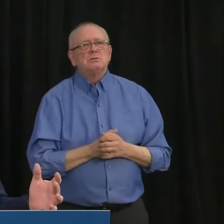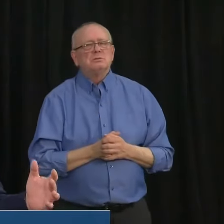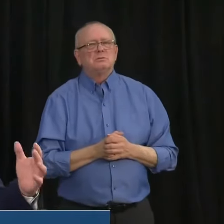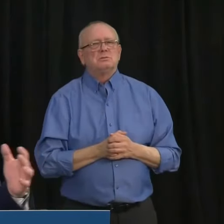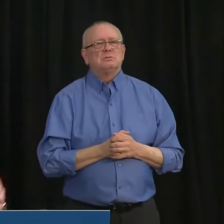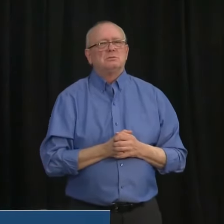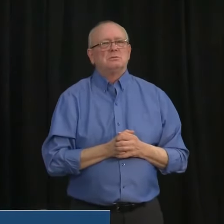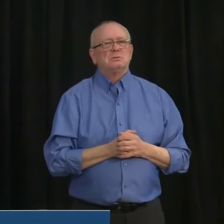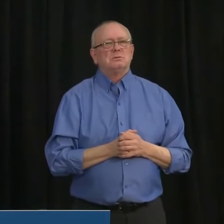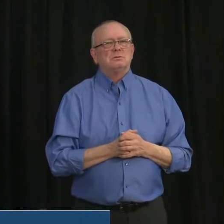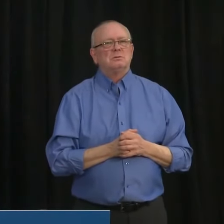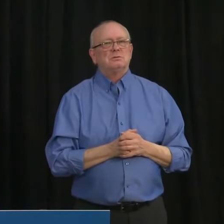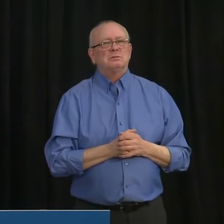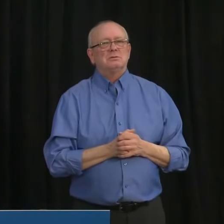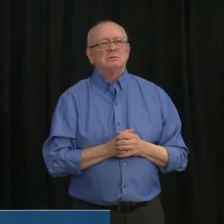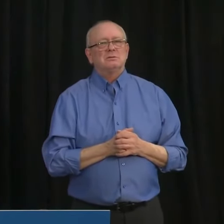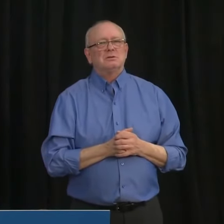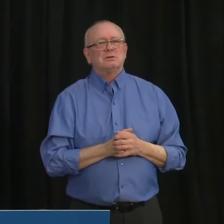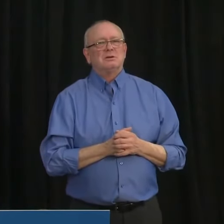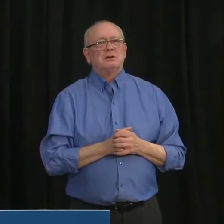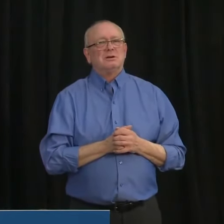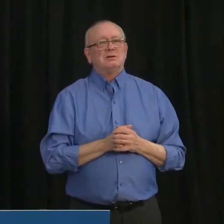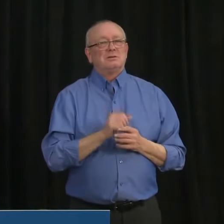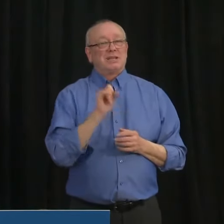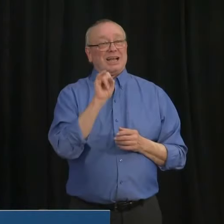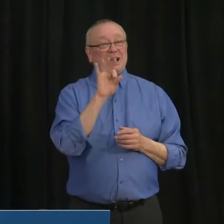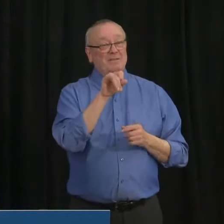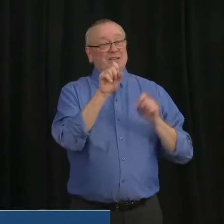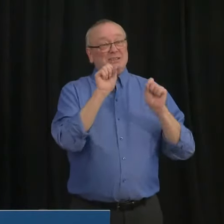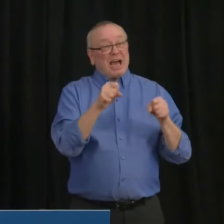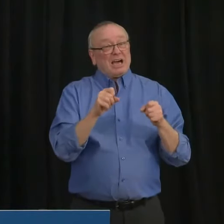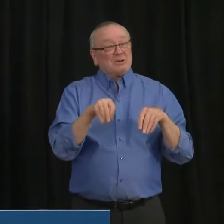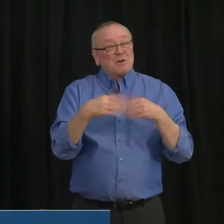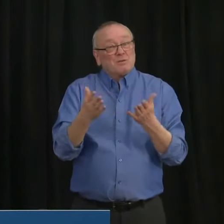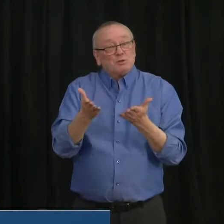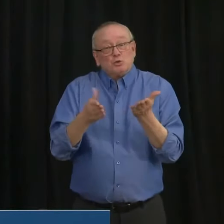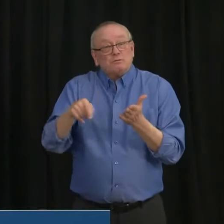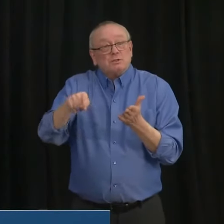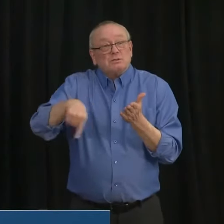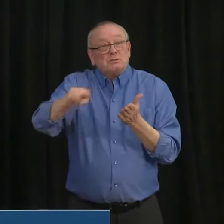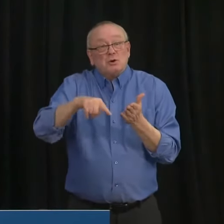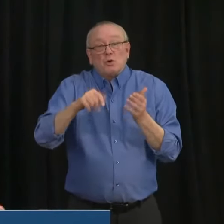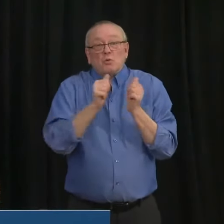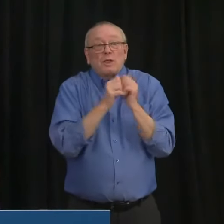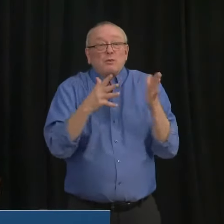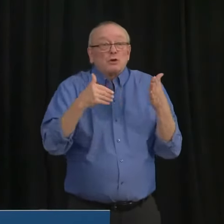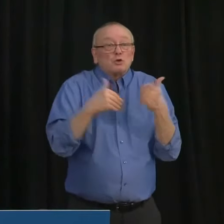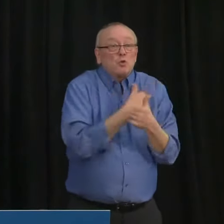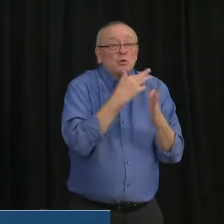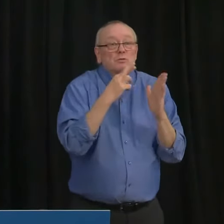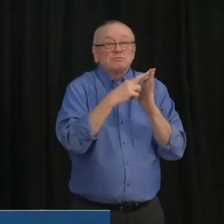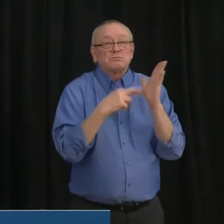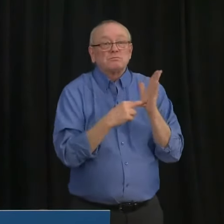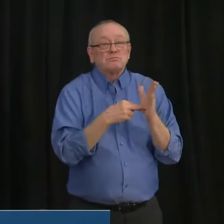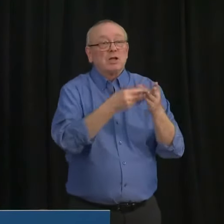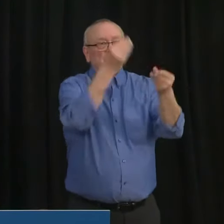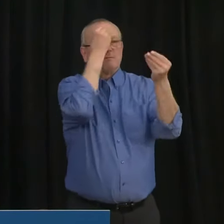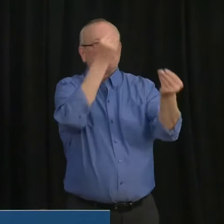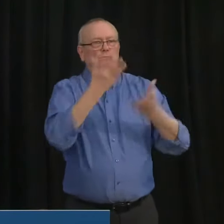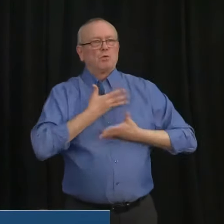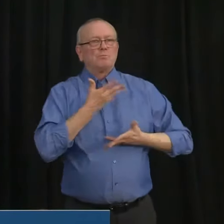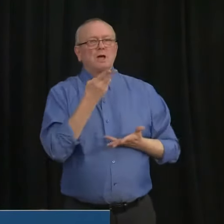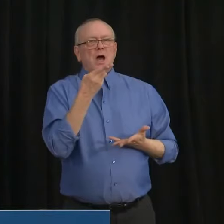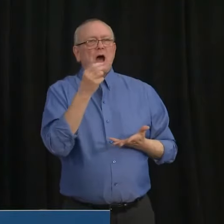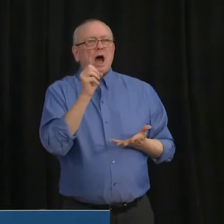restrictions, I'd like to know what it is. Because God knows we've been searching for that. So I would just say to those folks, I